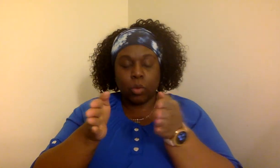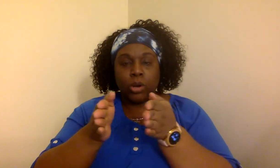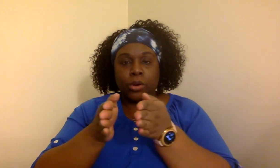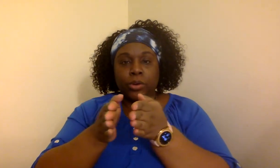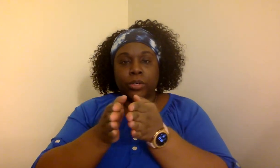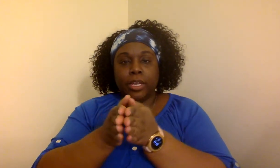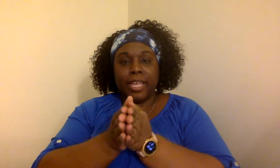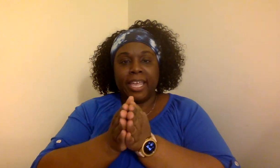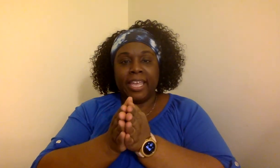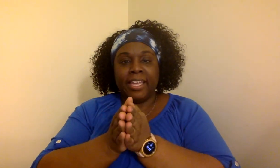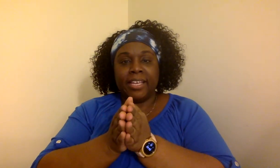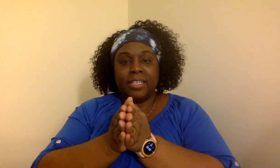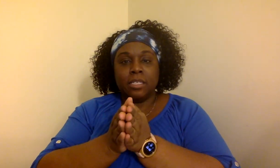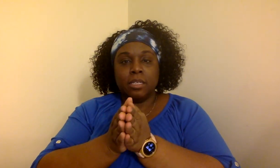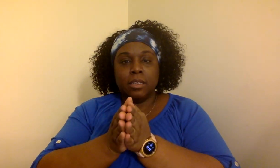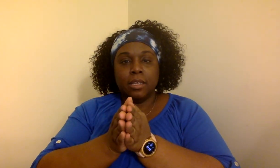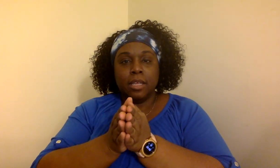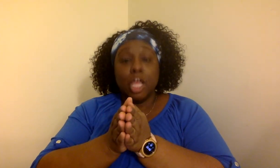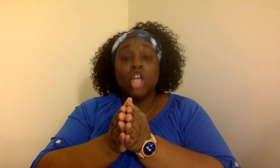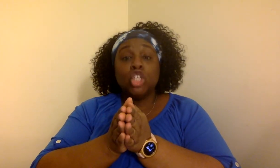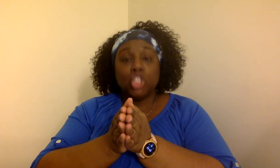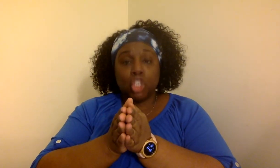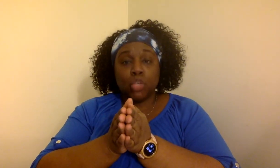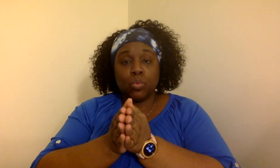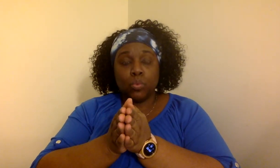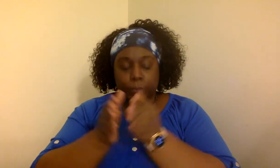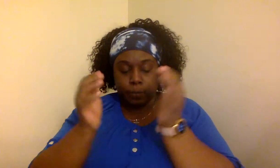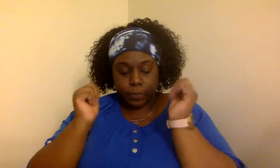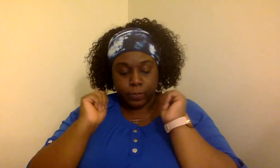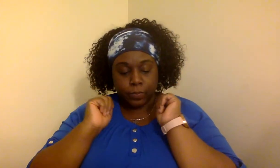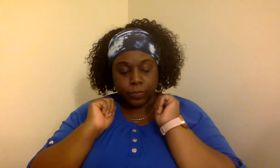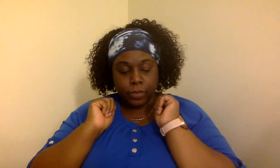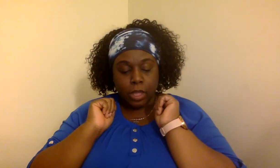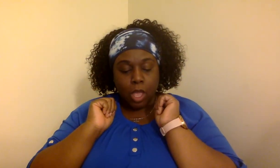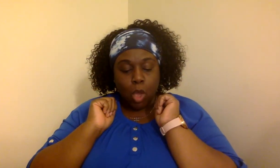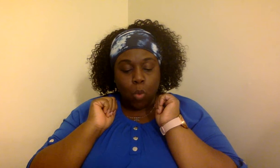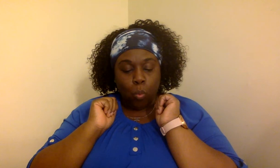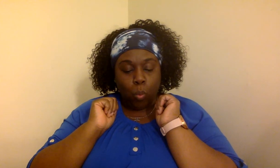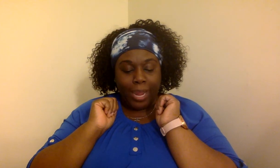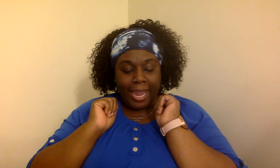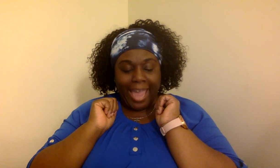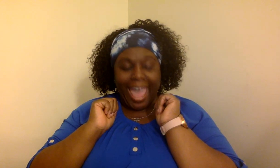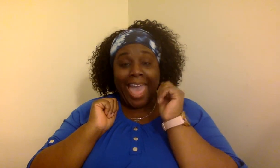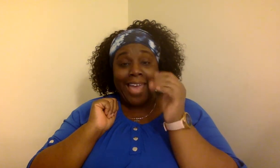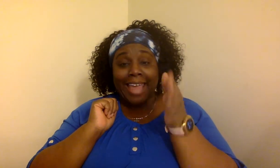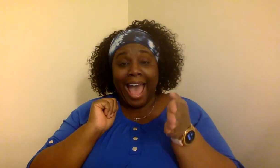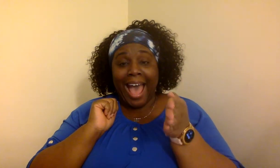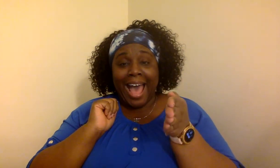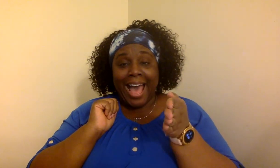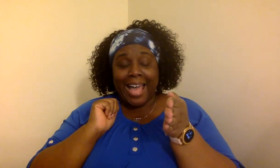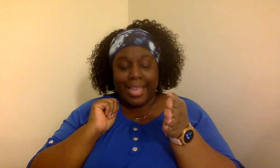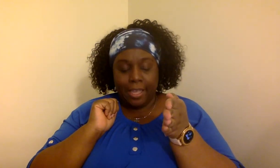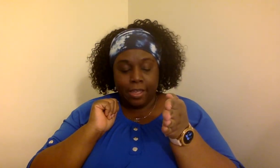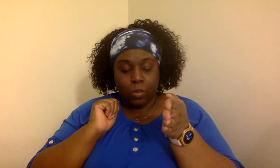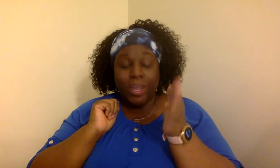word is two. We add I. We